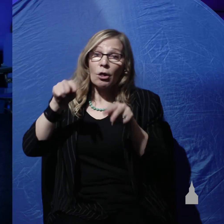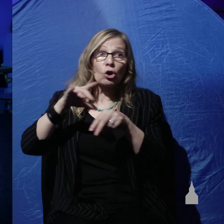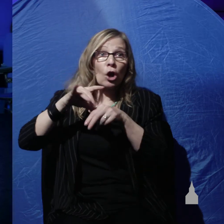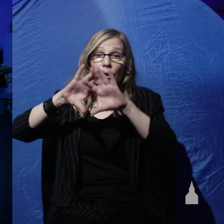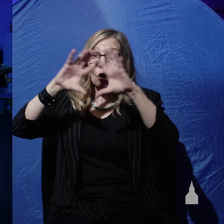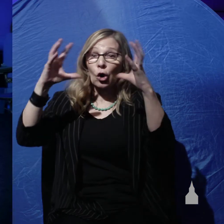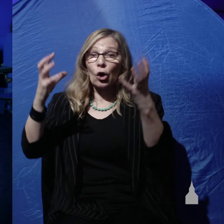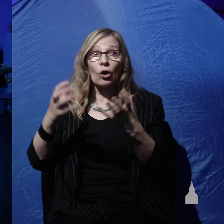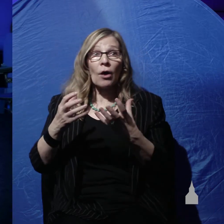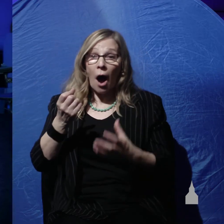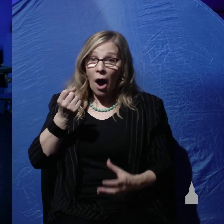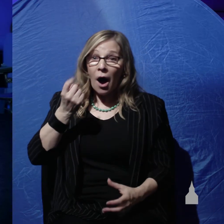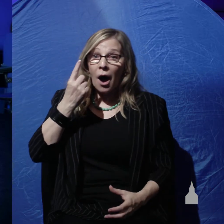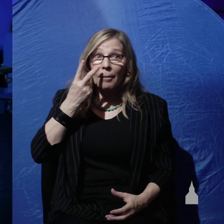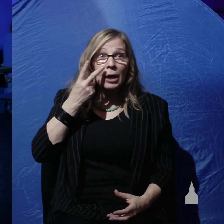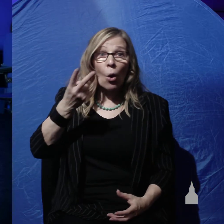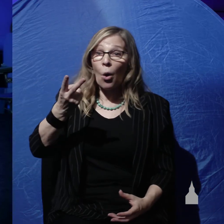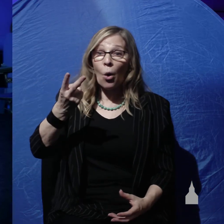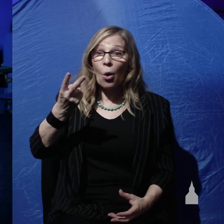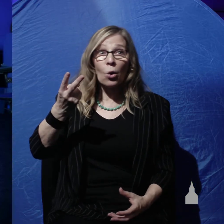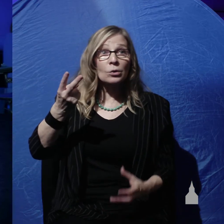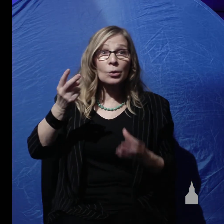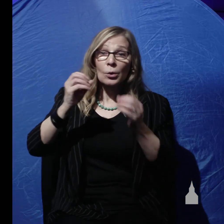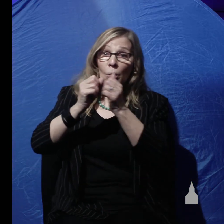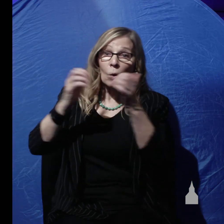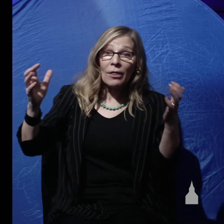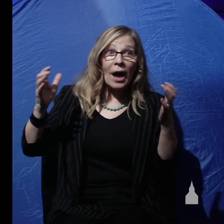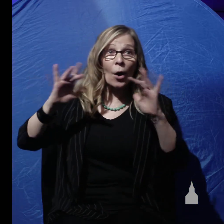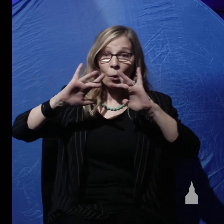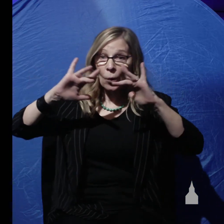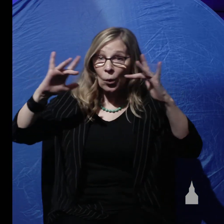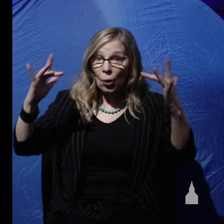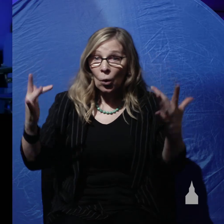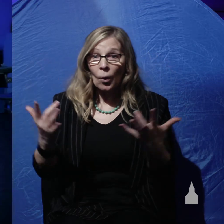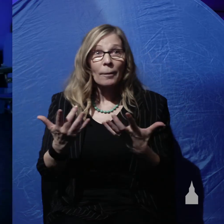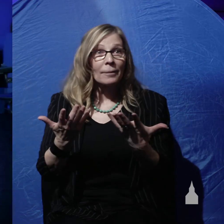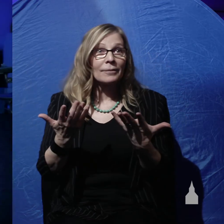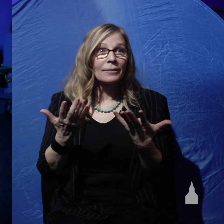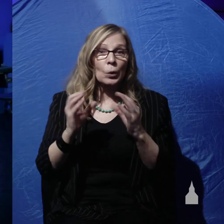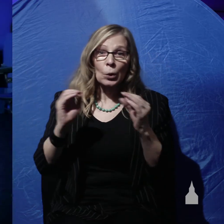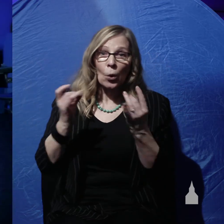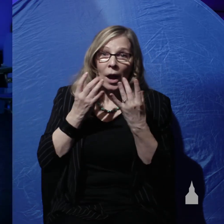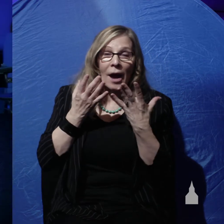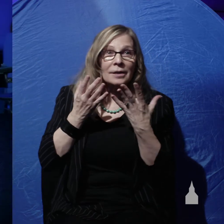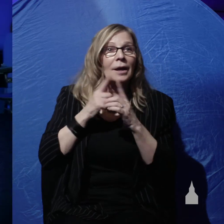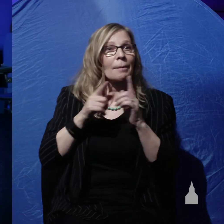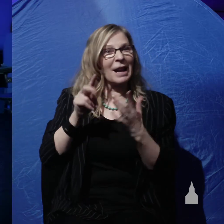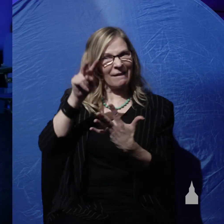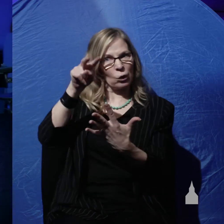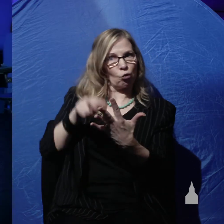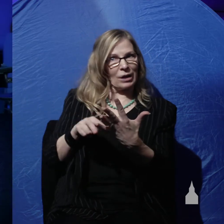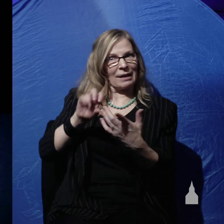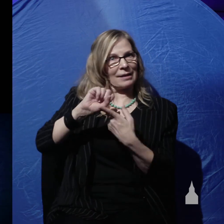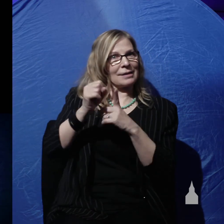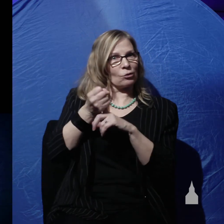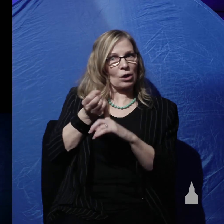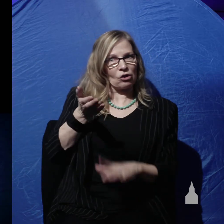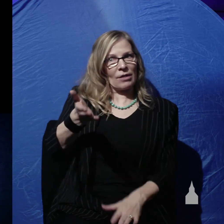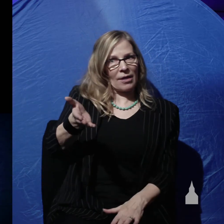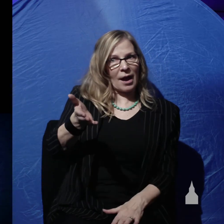formless and void and to the heavens and they had no light. But if you read the context which is about judgment